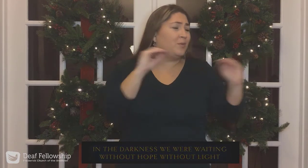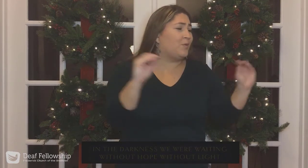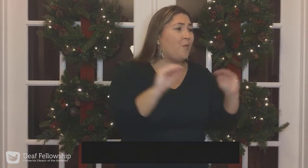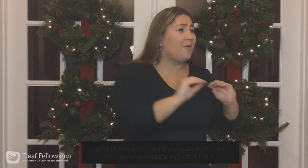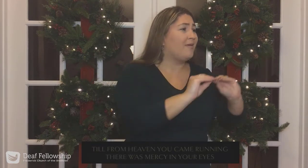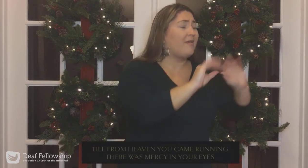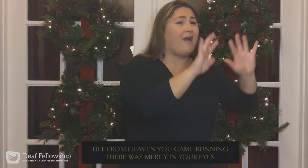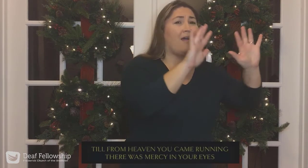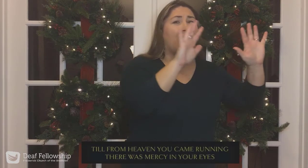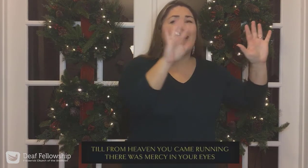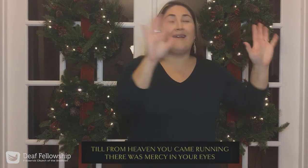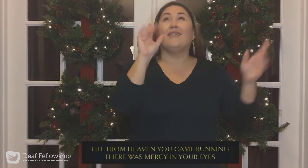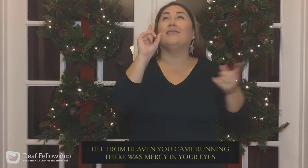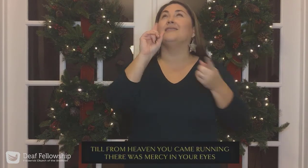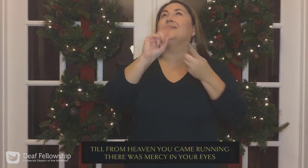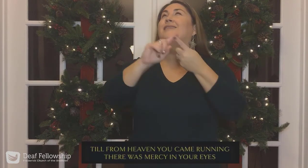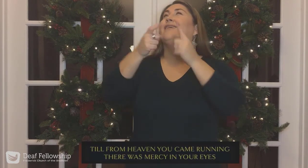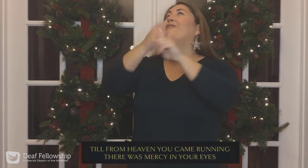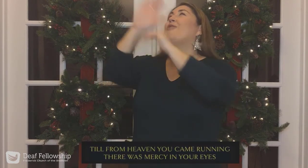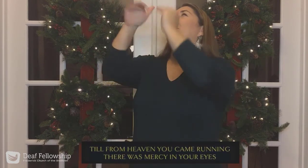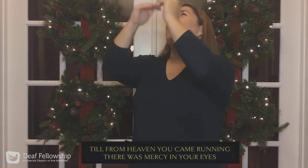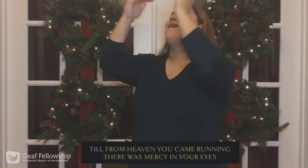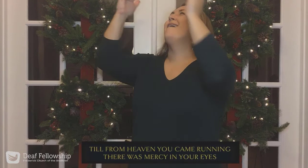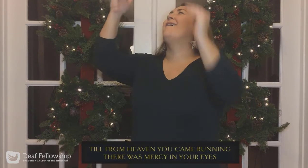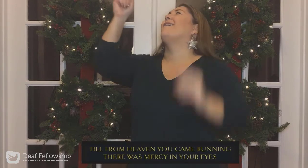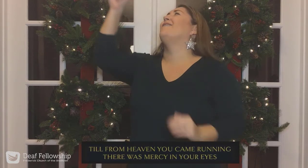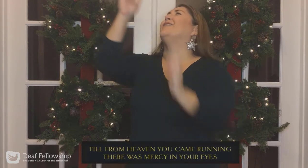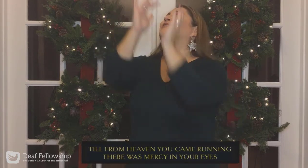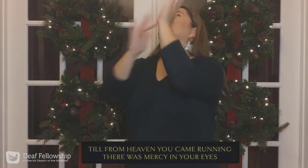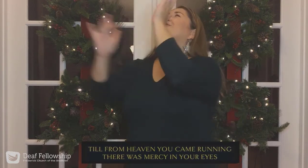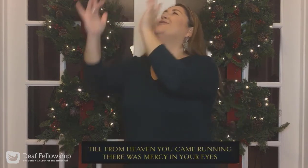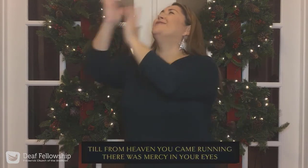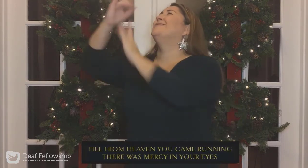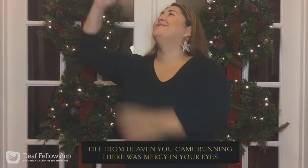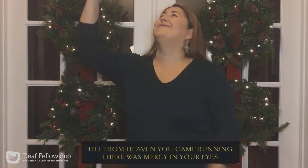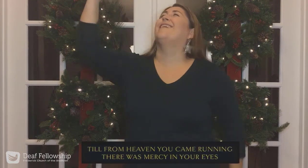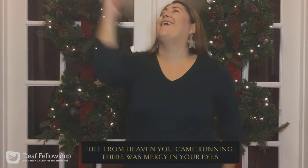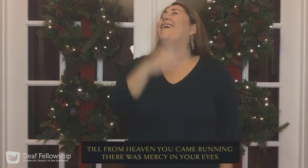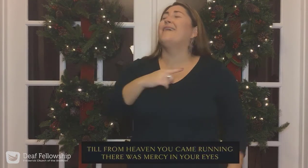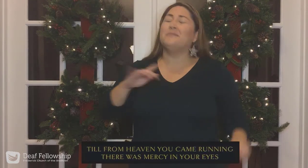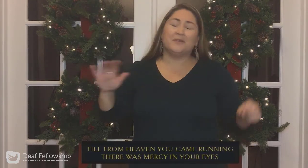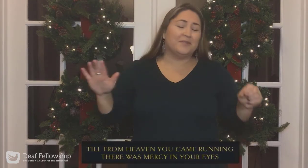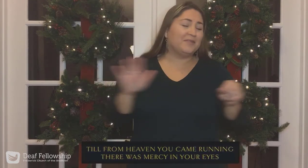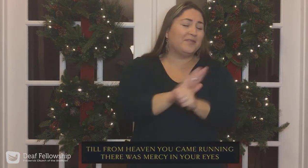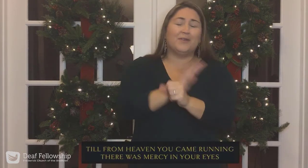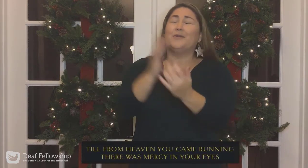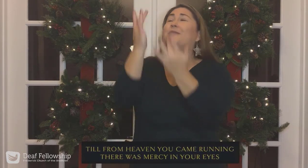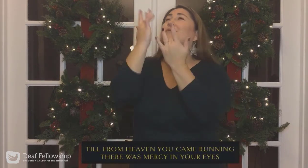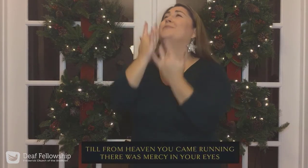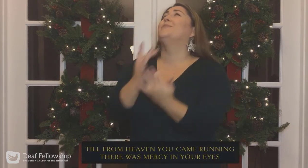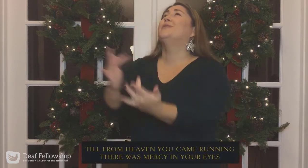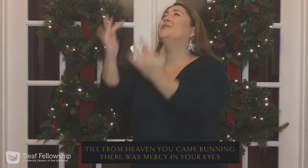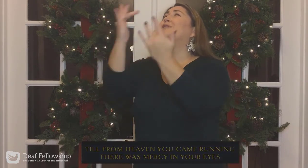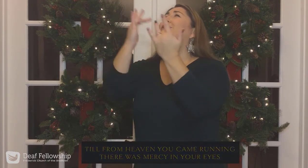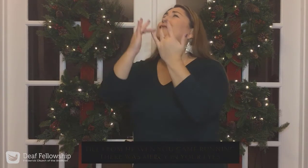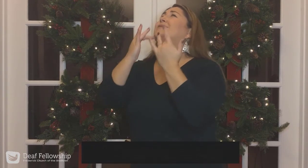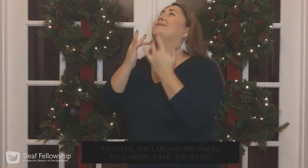Till from heaven you came running. There was mercy in your arms